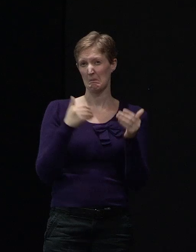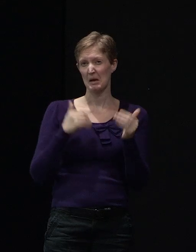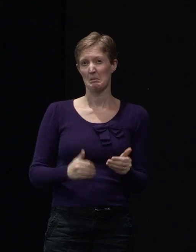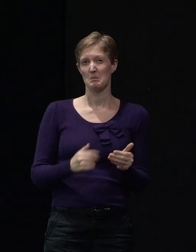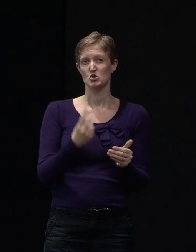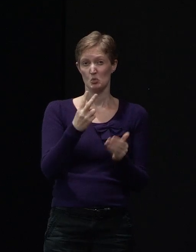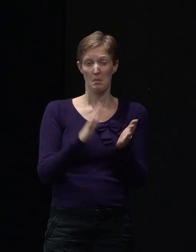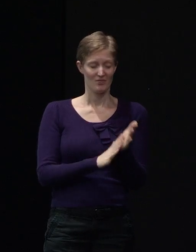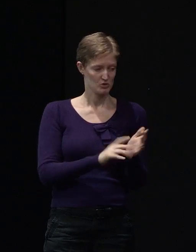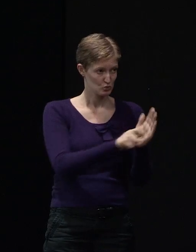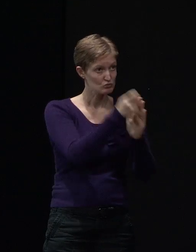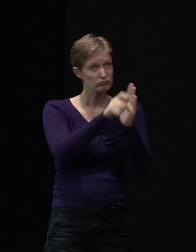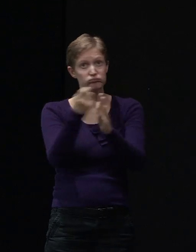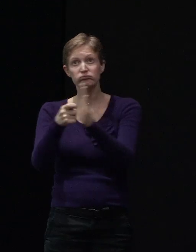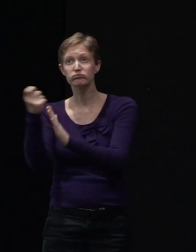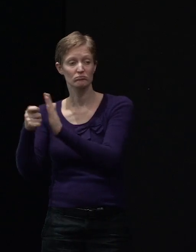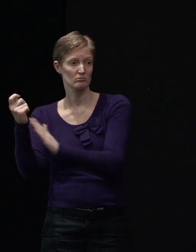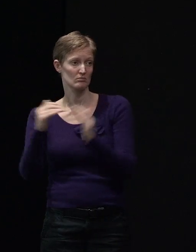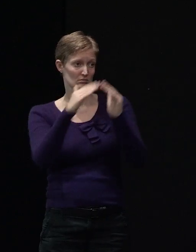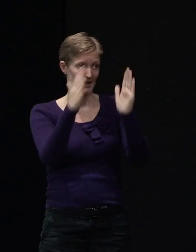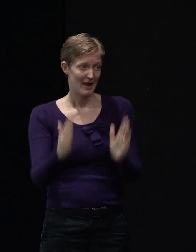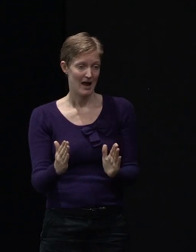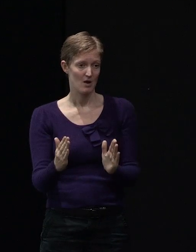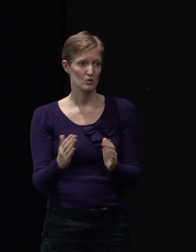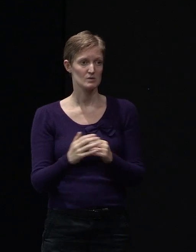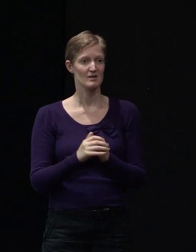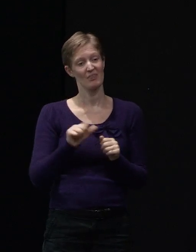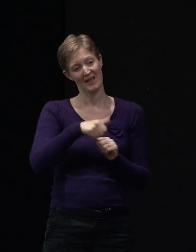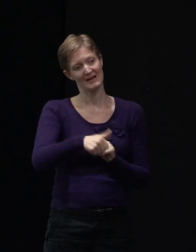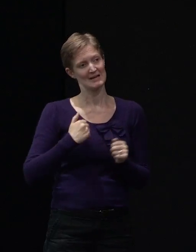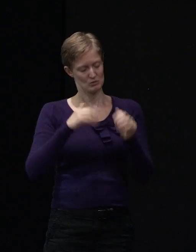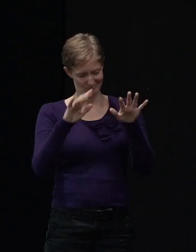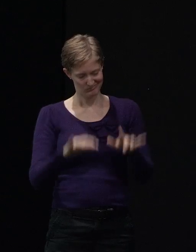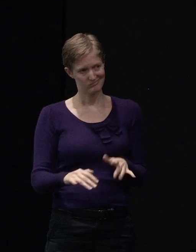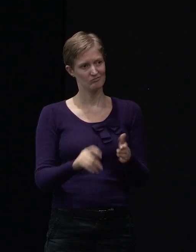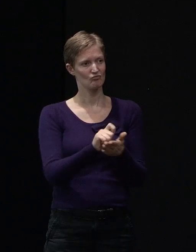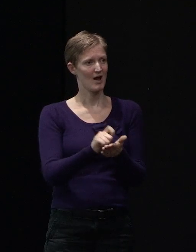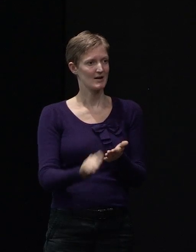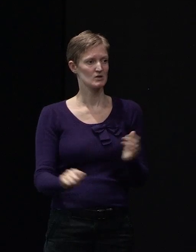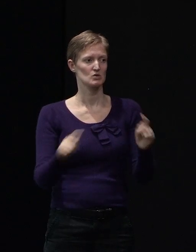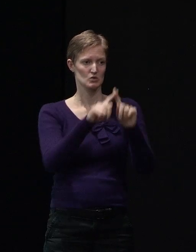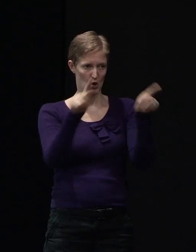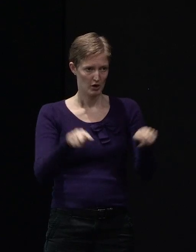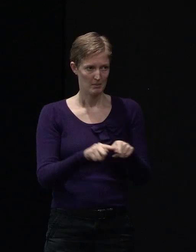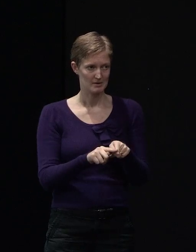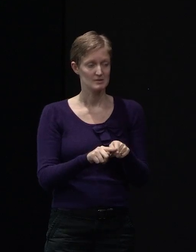that to release documentation, but the information we learn will be shared between